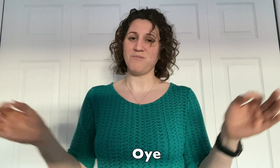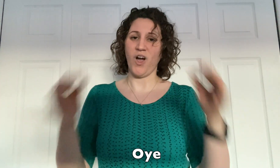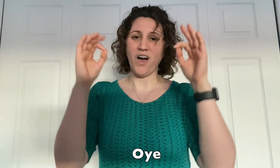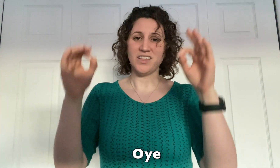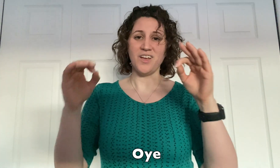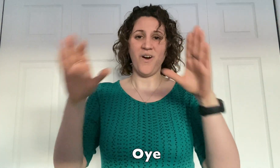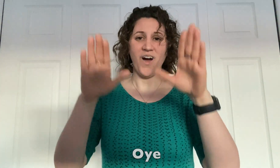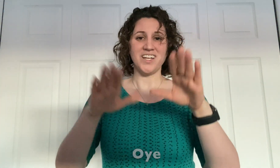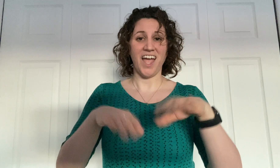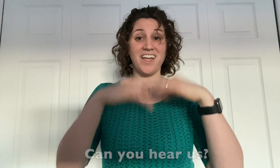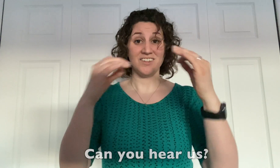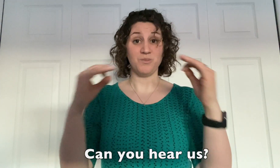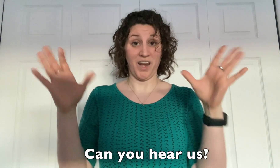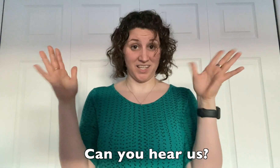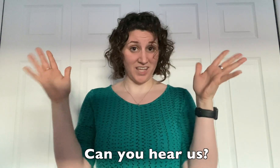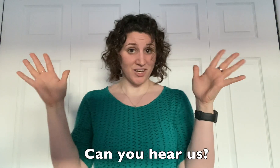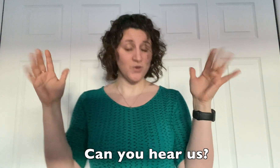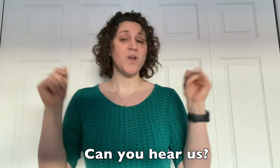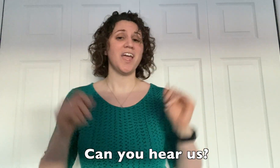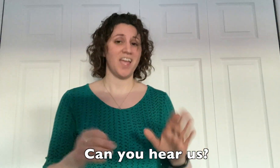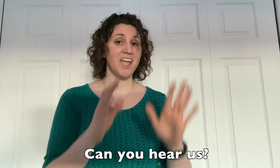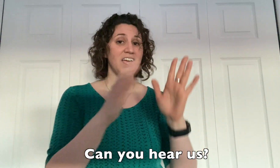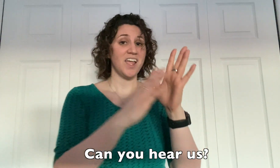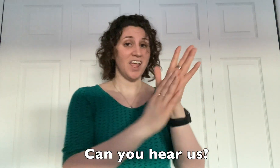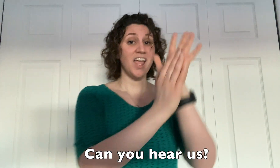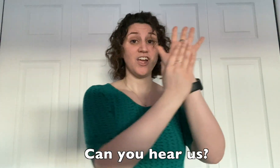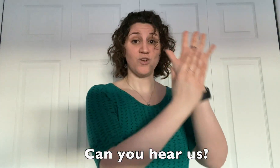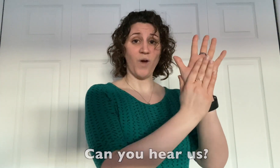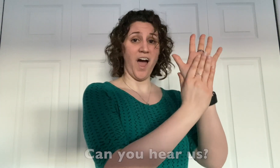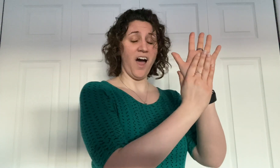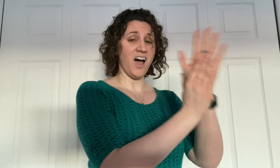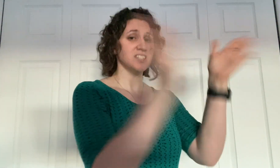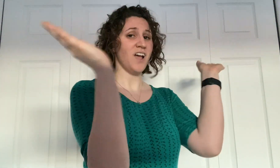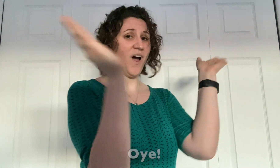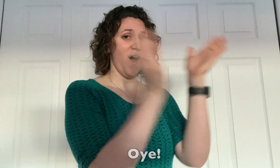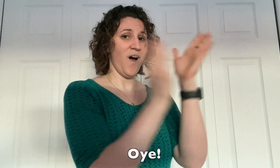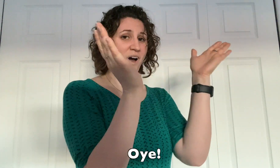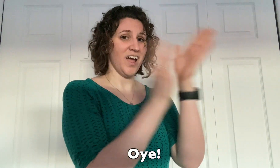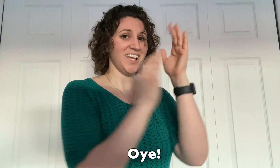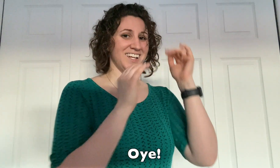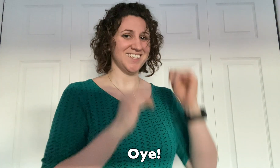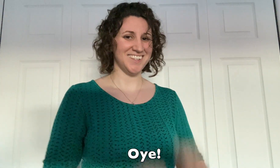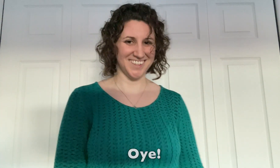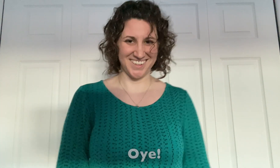you hear them calling? Can you hear us?